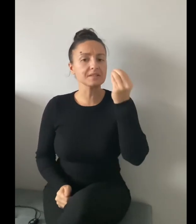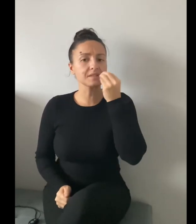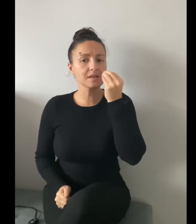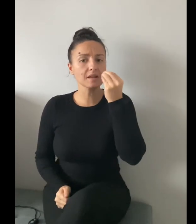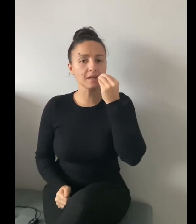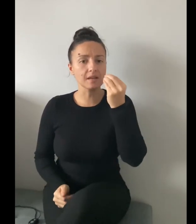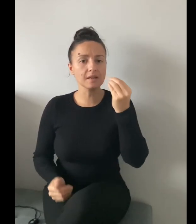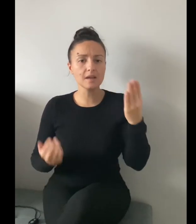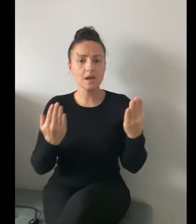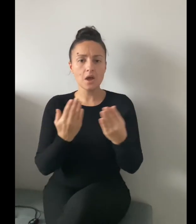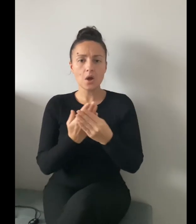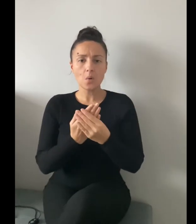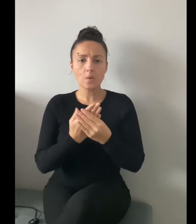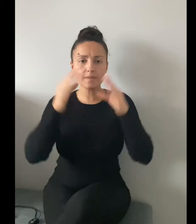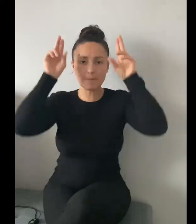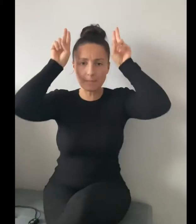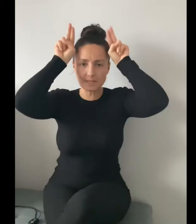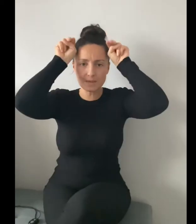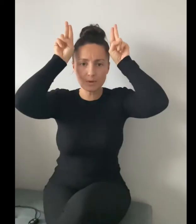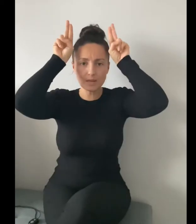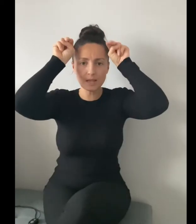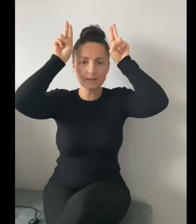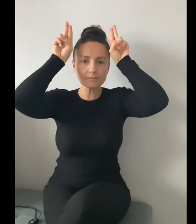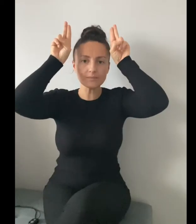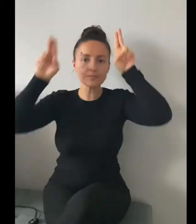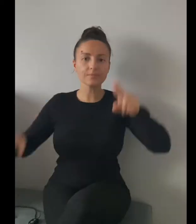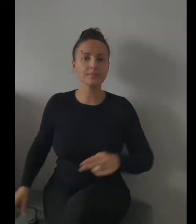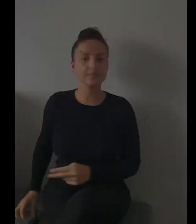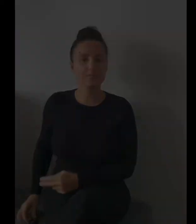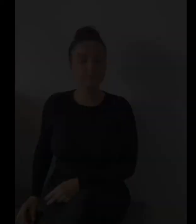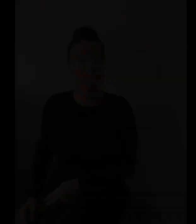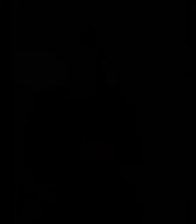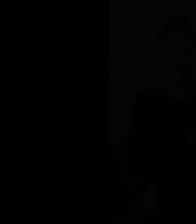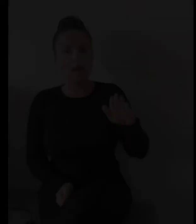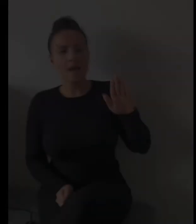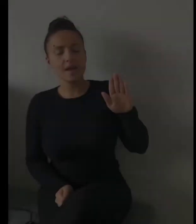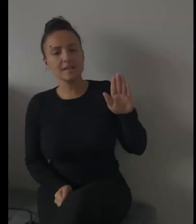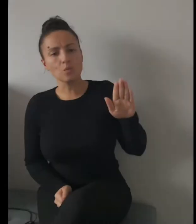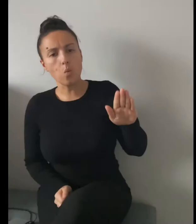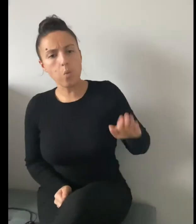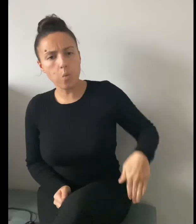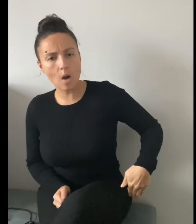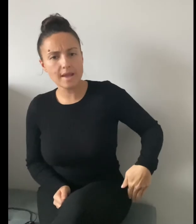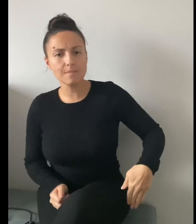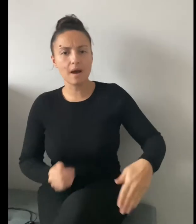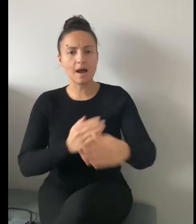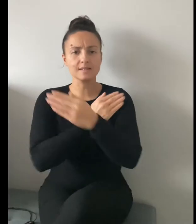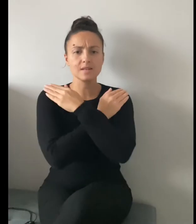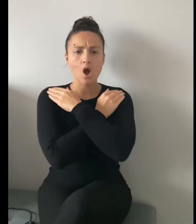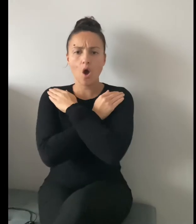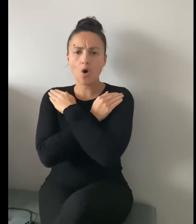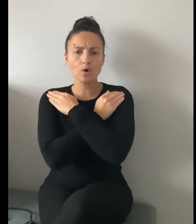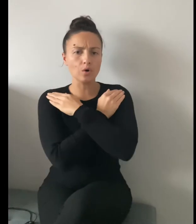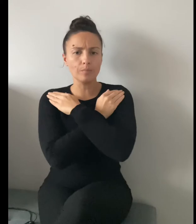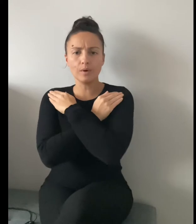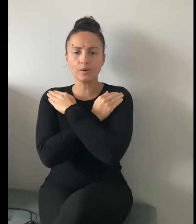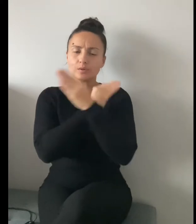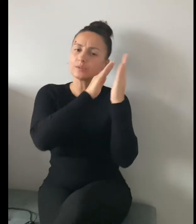snacking with Babbity bunny. It's way past Huggle-Buggle's